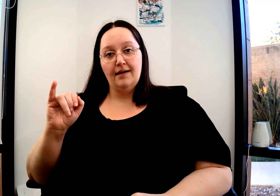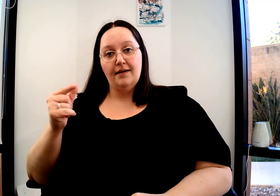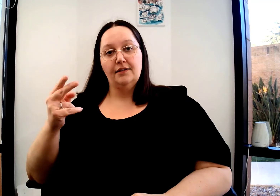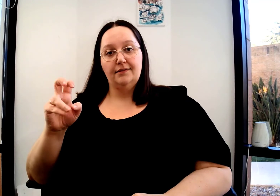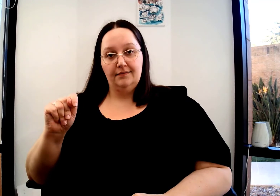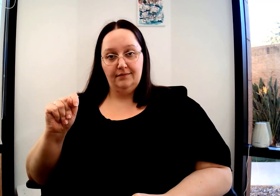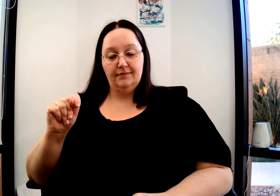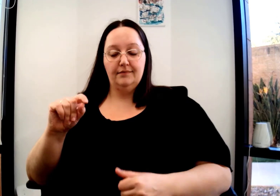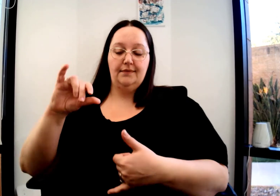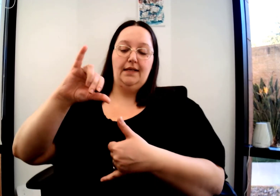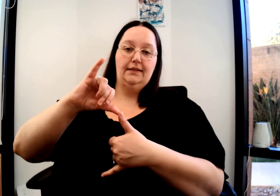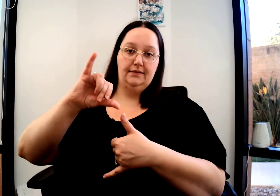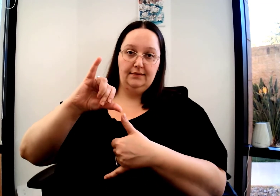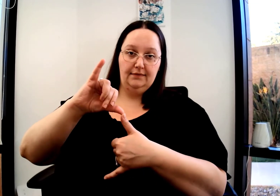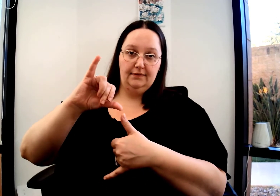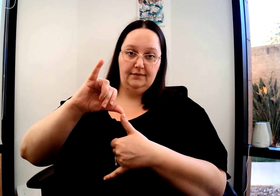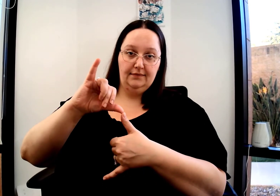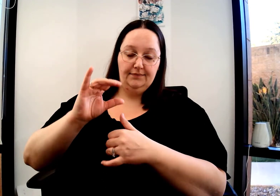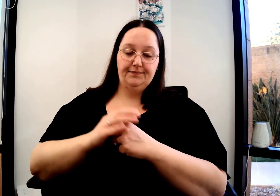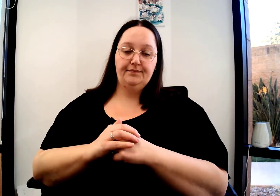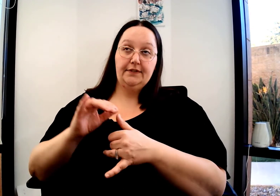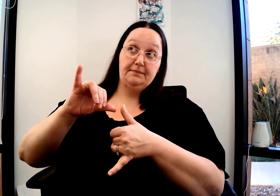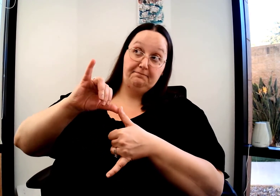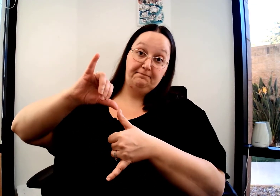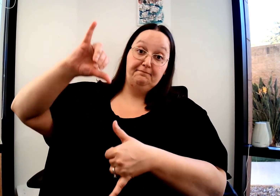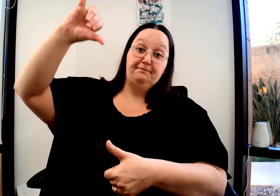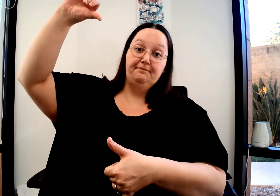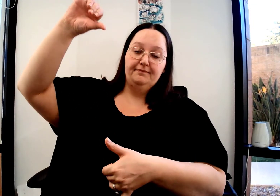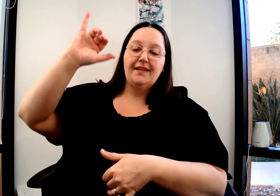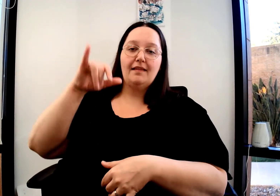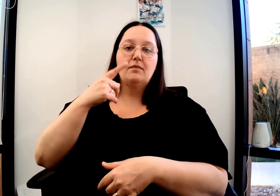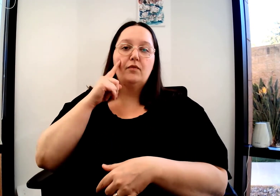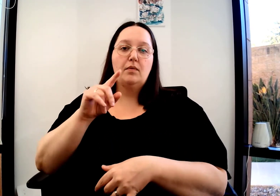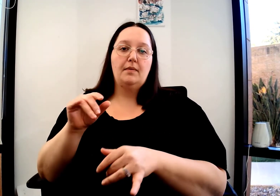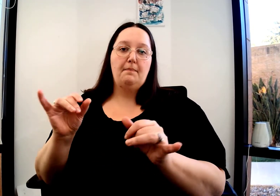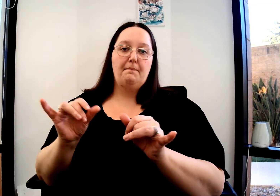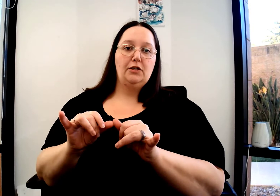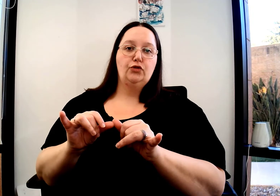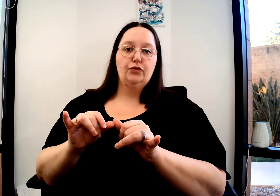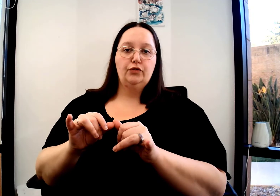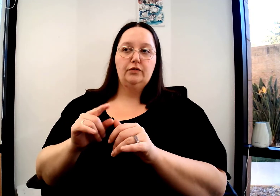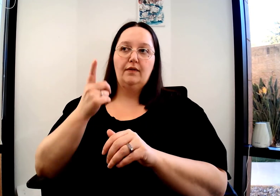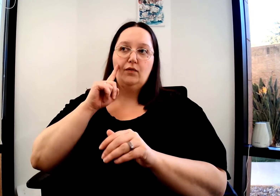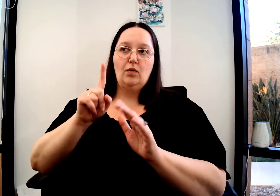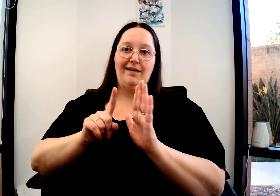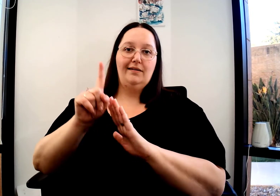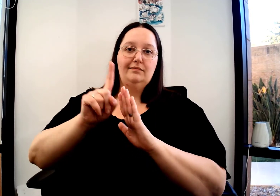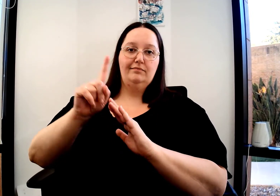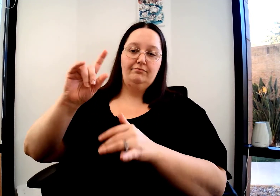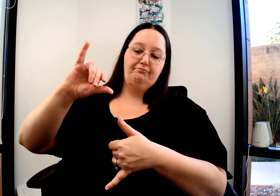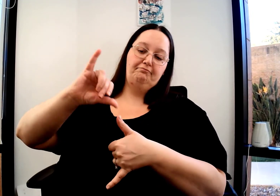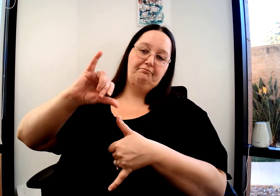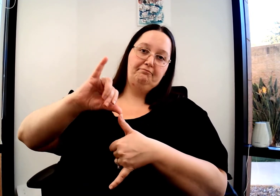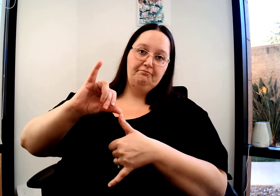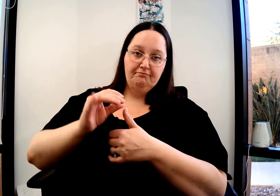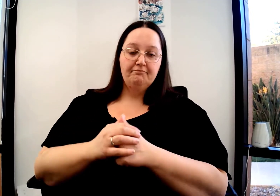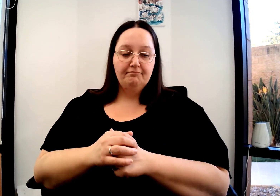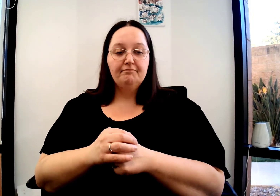would be for height. If you're tapping it. Height. To measure height, though, you would